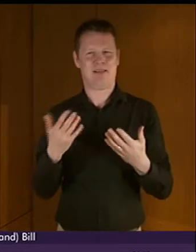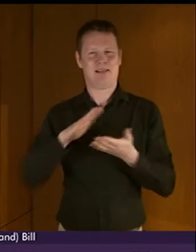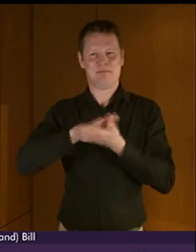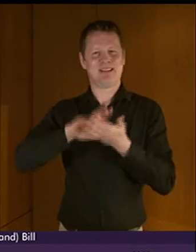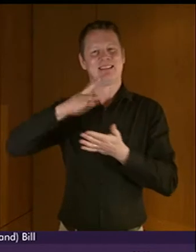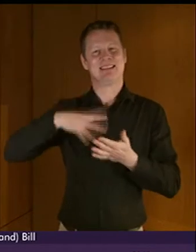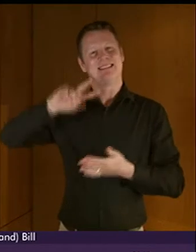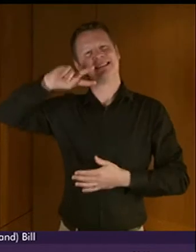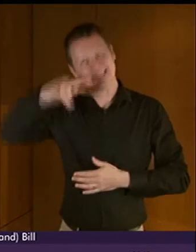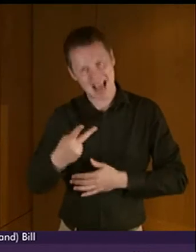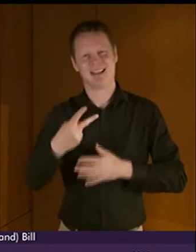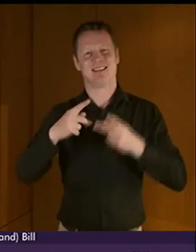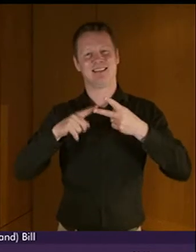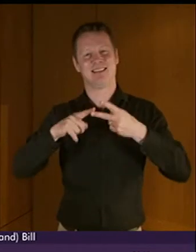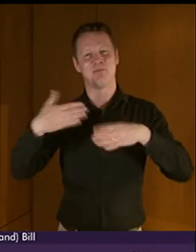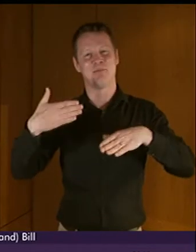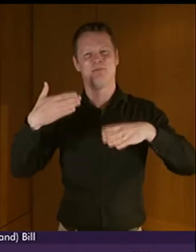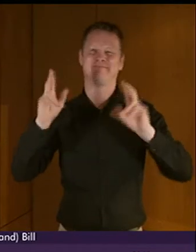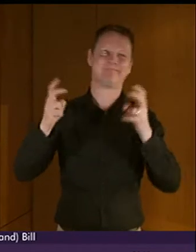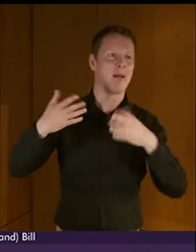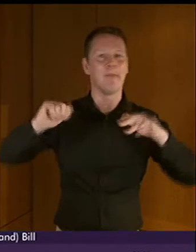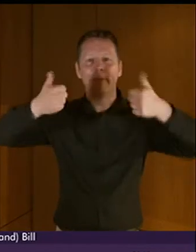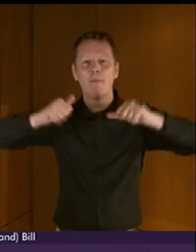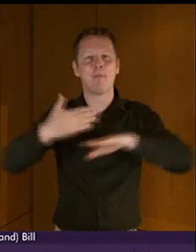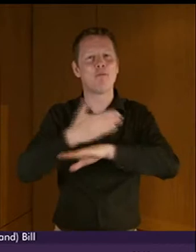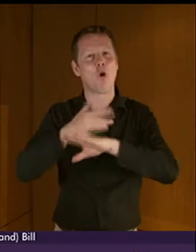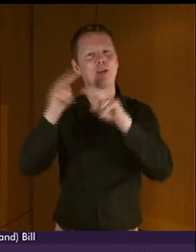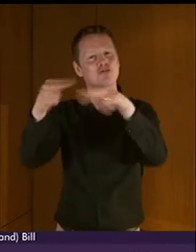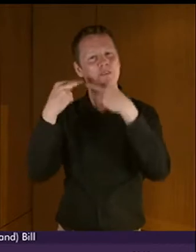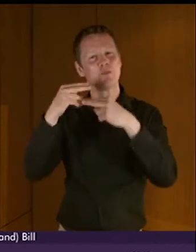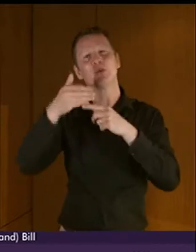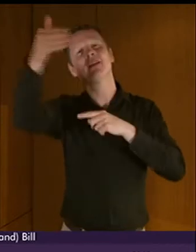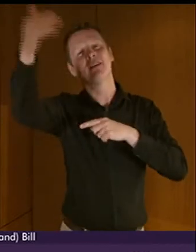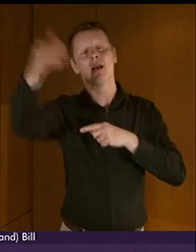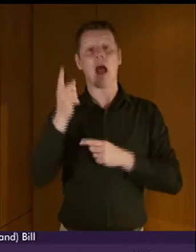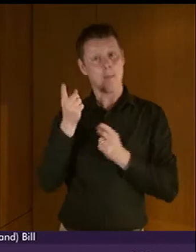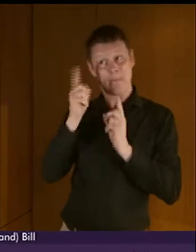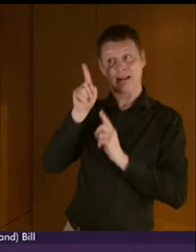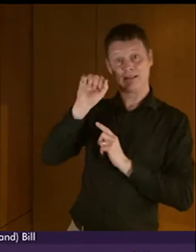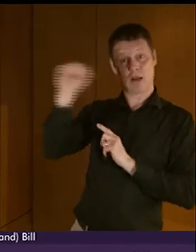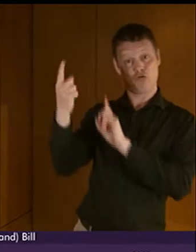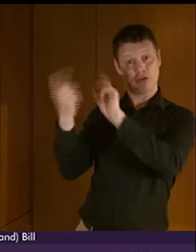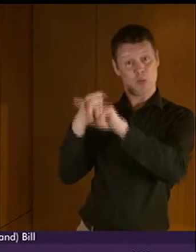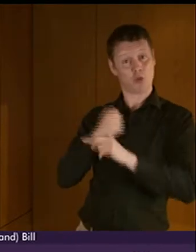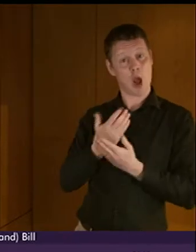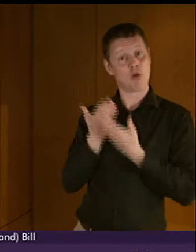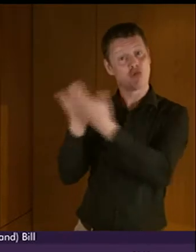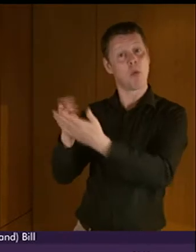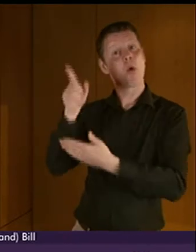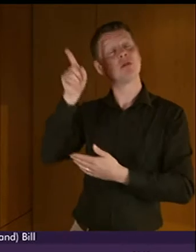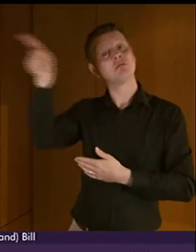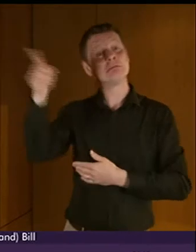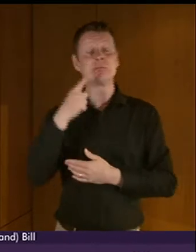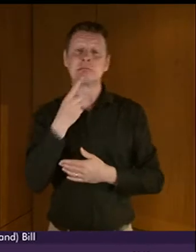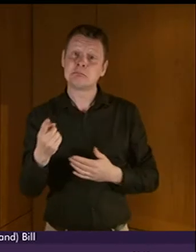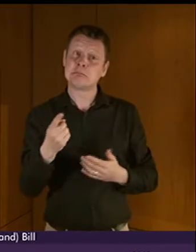second performance review and beyond. As the minister has usefully indicated in his response to a report, an alternative approach to